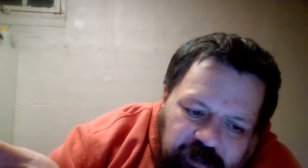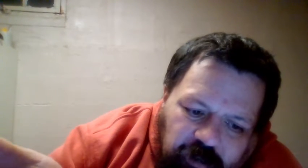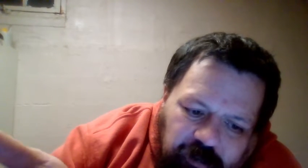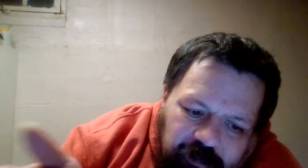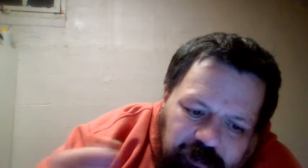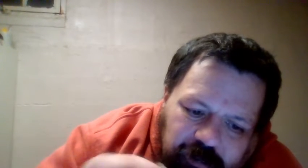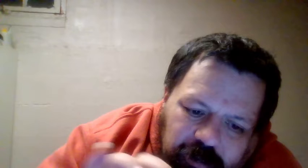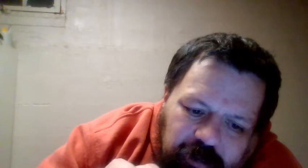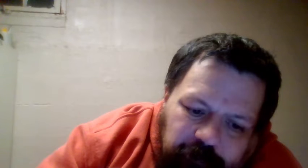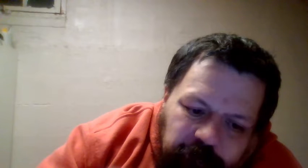Garden.